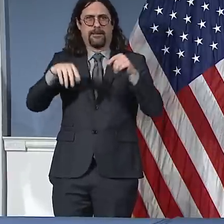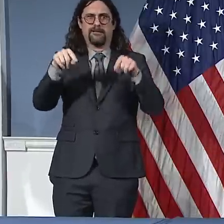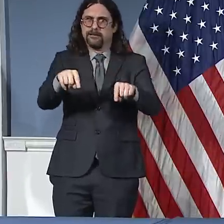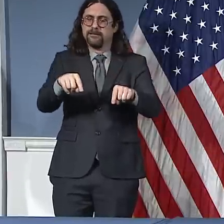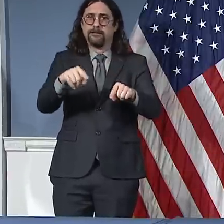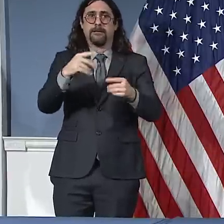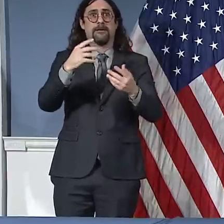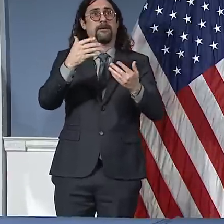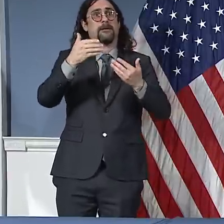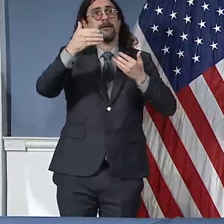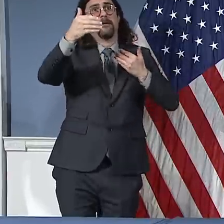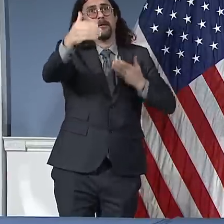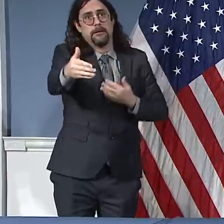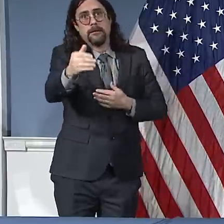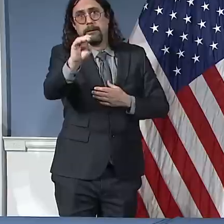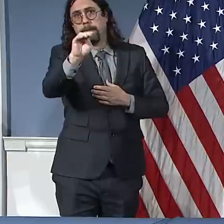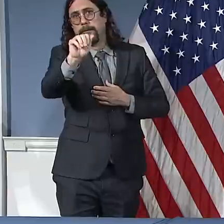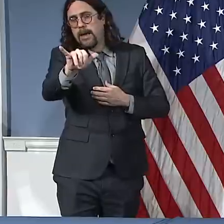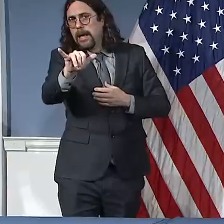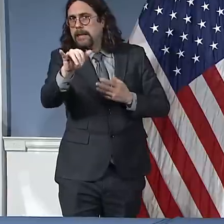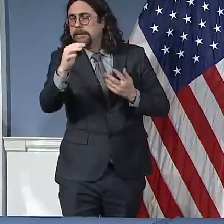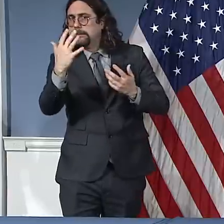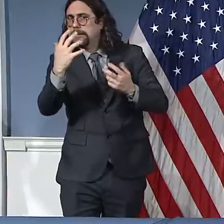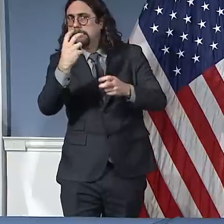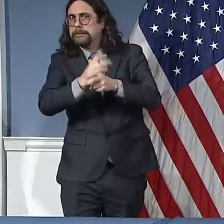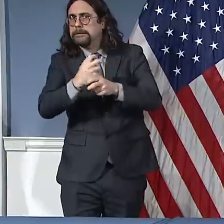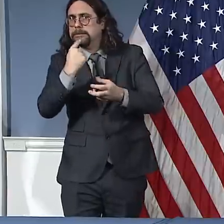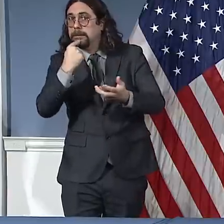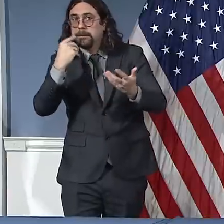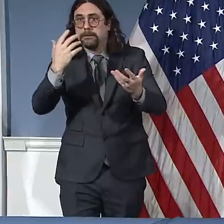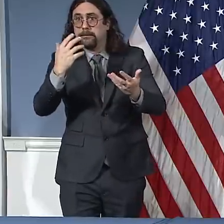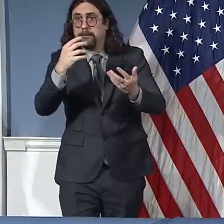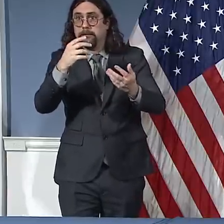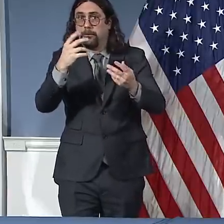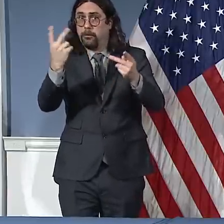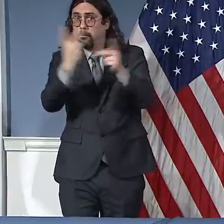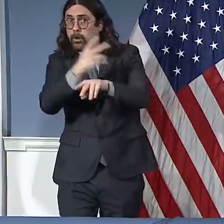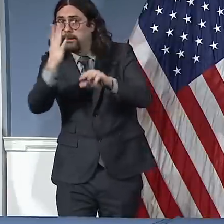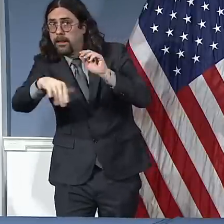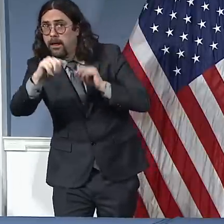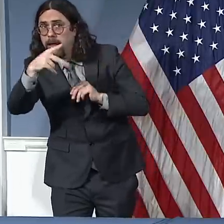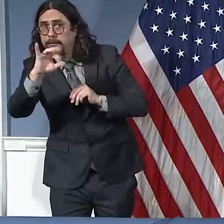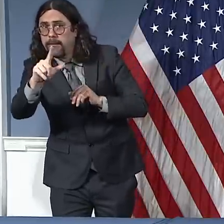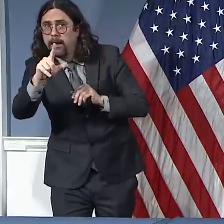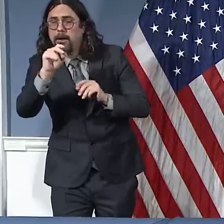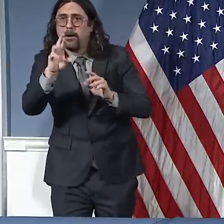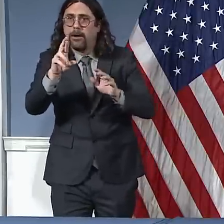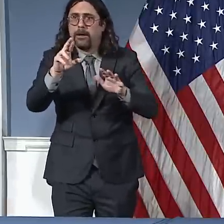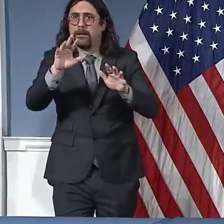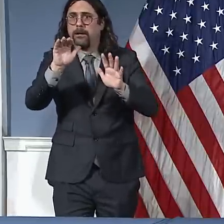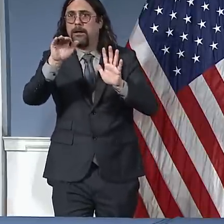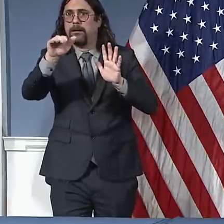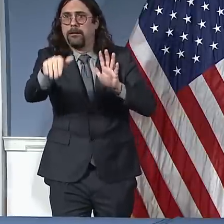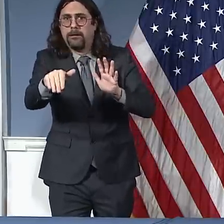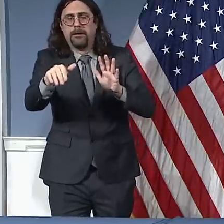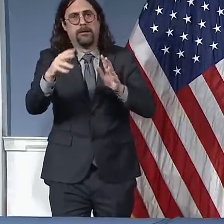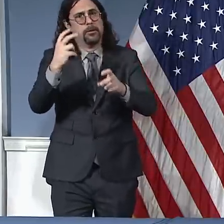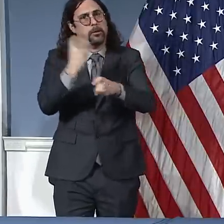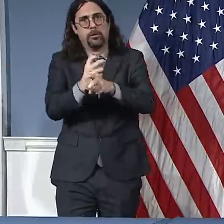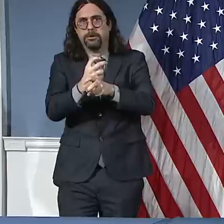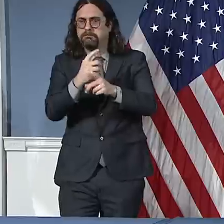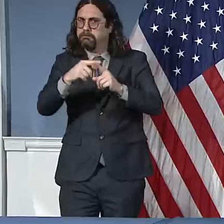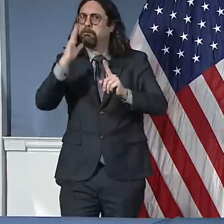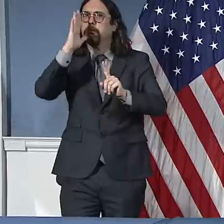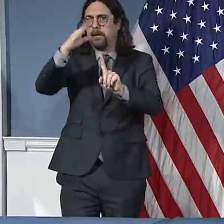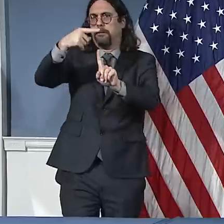That's the reality we're facing. I think the notion that we could be, quote unquote, back to normal